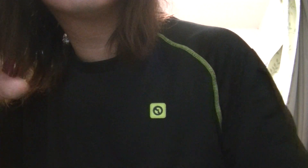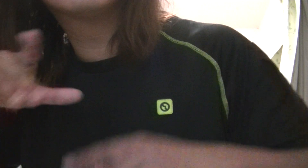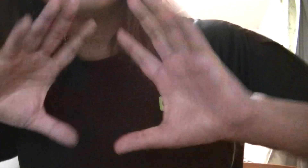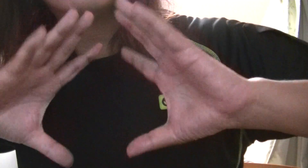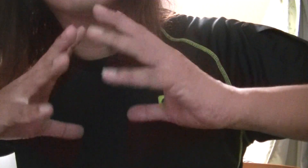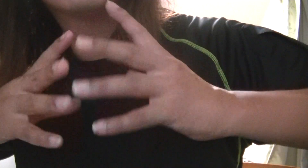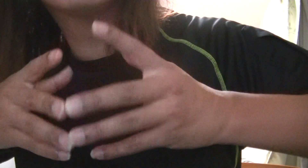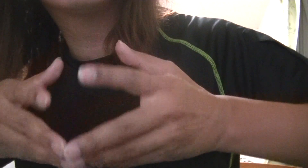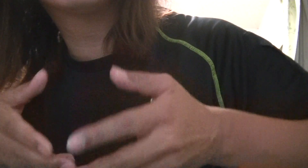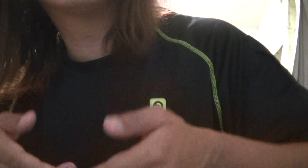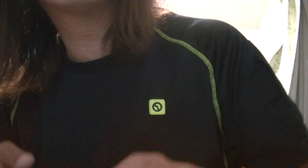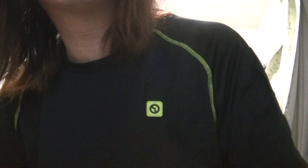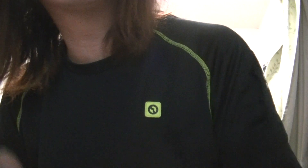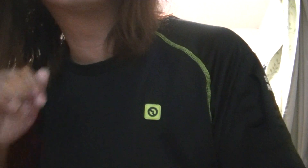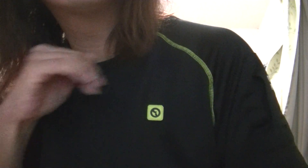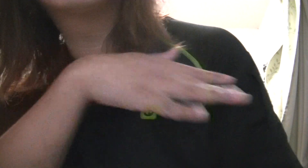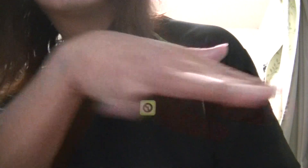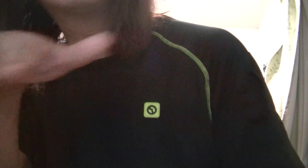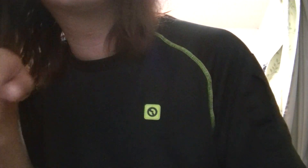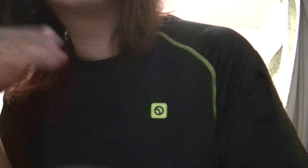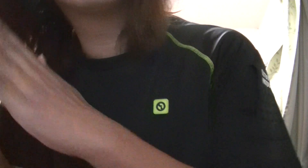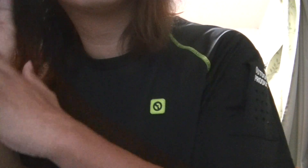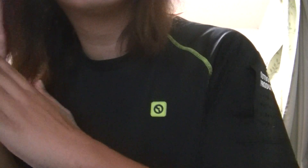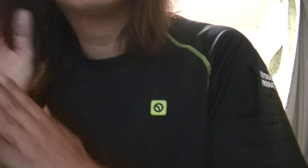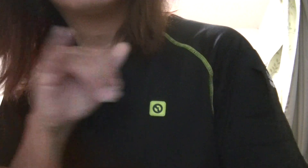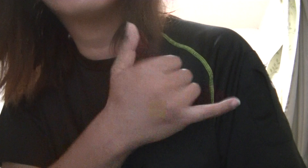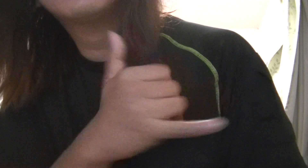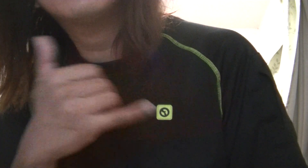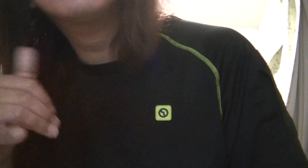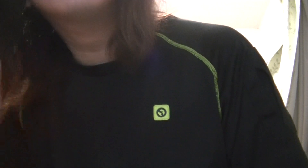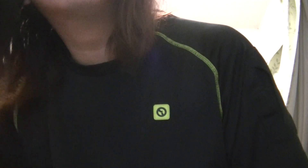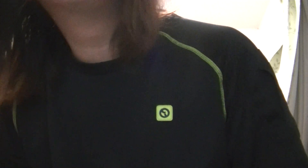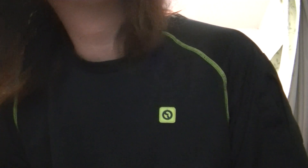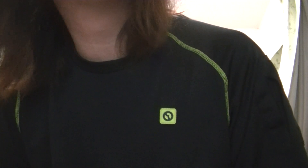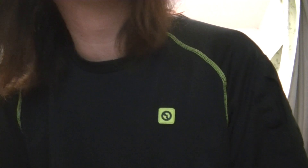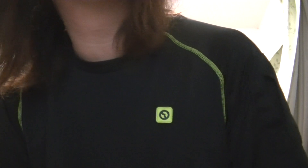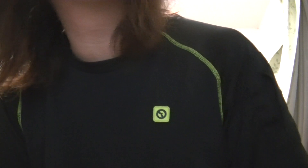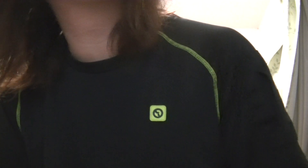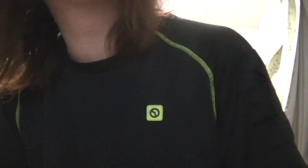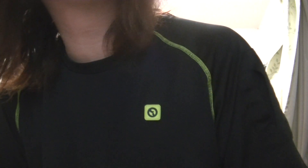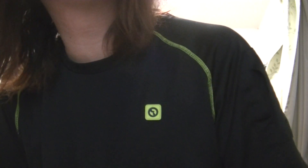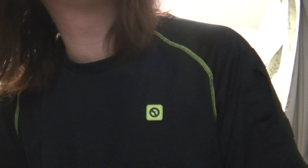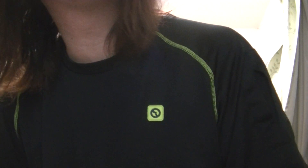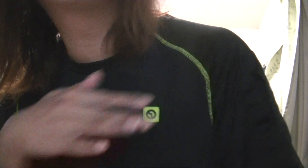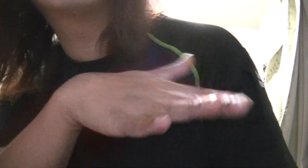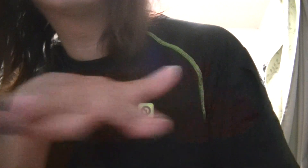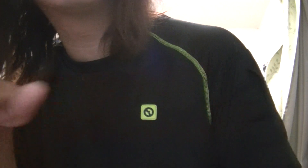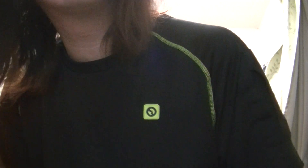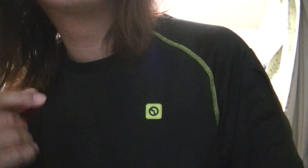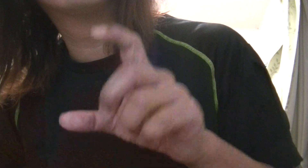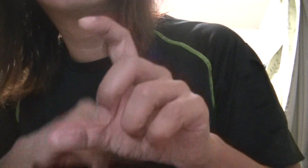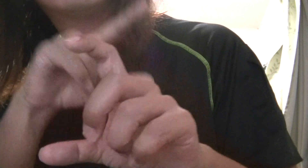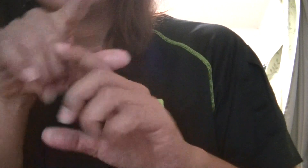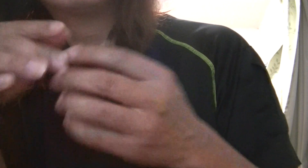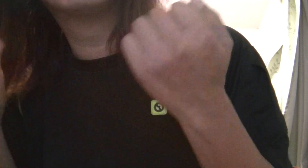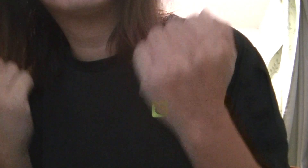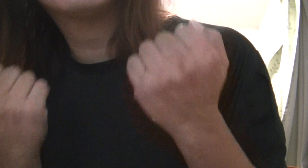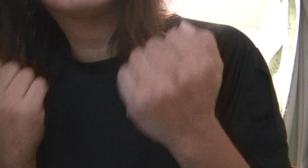we are the children. We are the ones who make a brighter